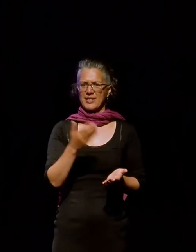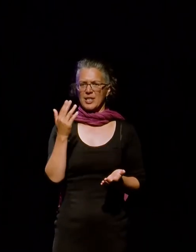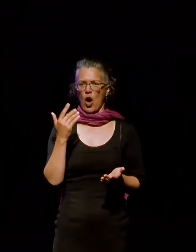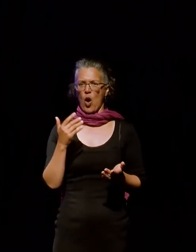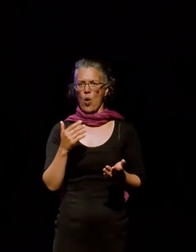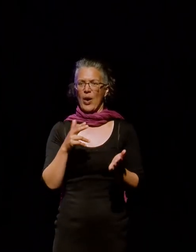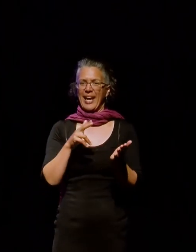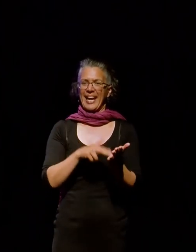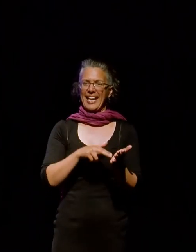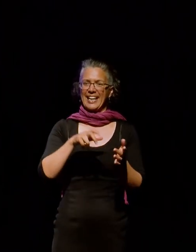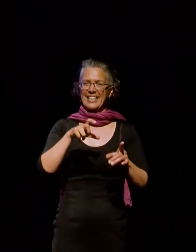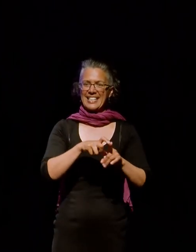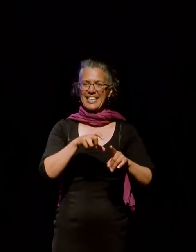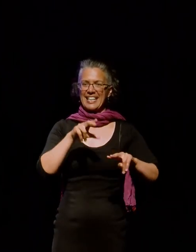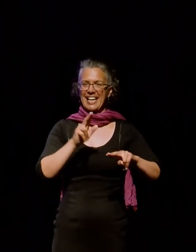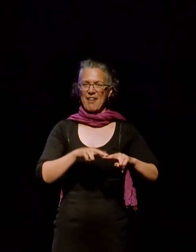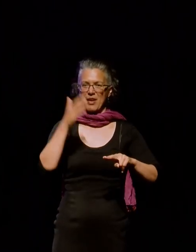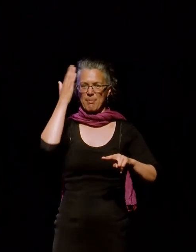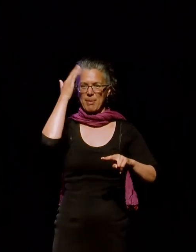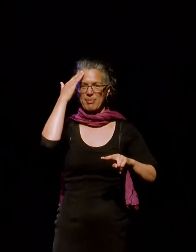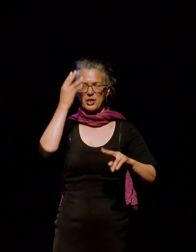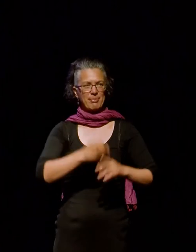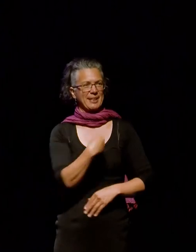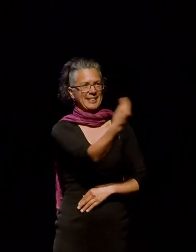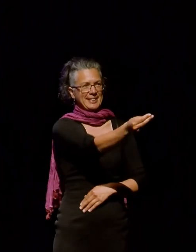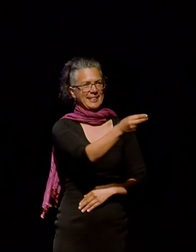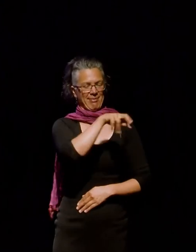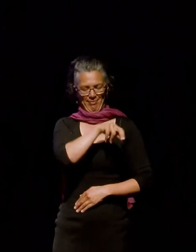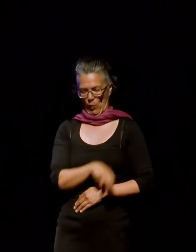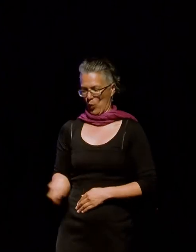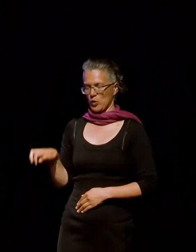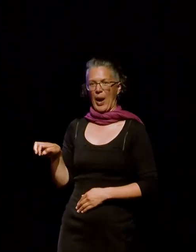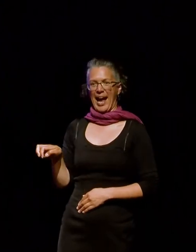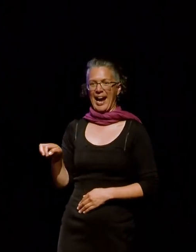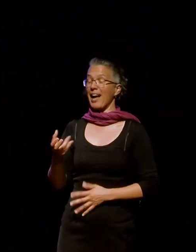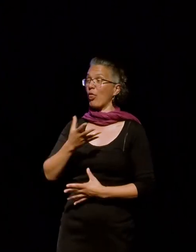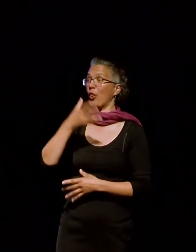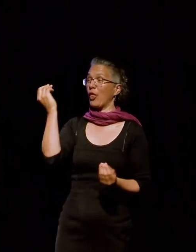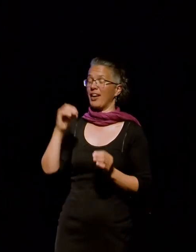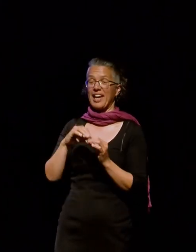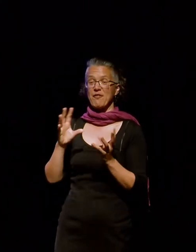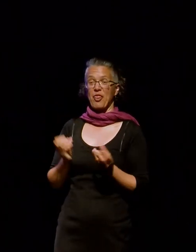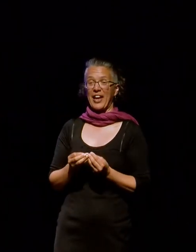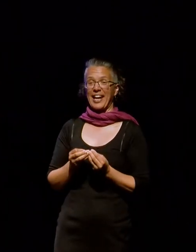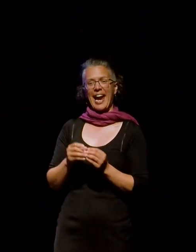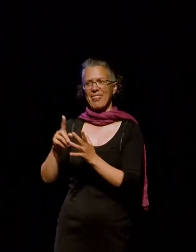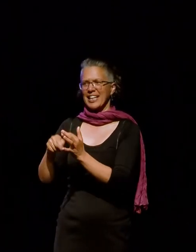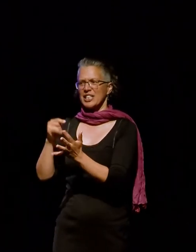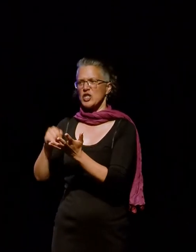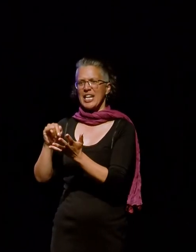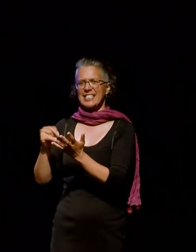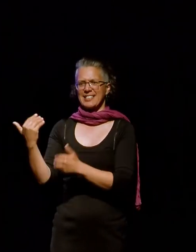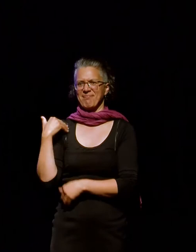my NDF membership pass and I walked away promptly forgetting everything. And then Jess came to me and